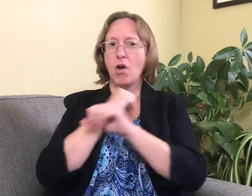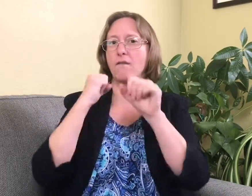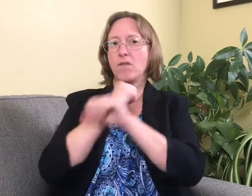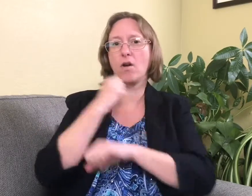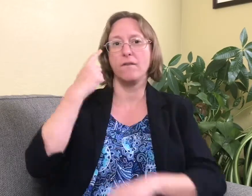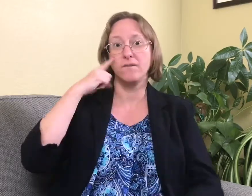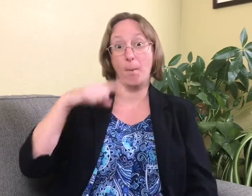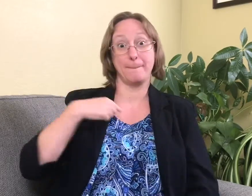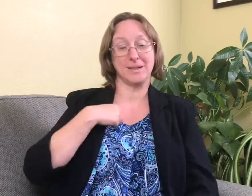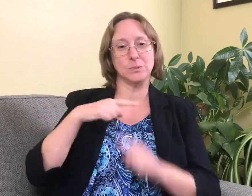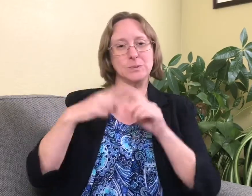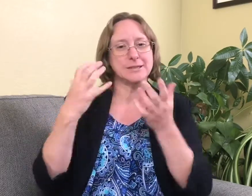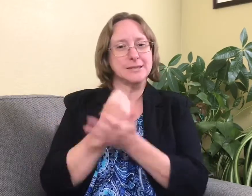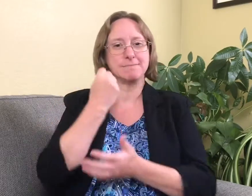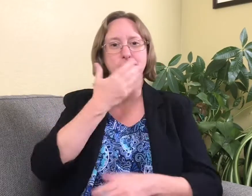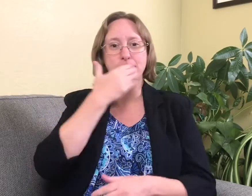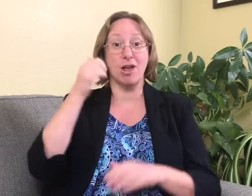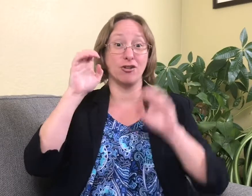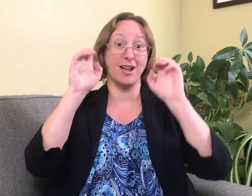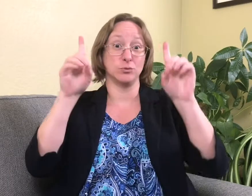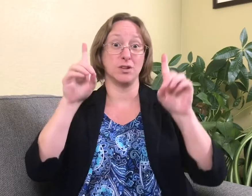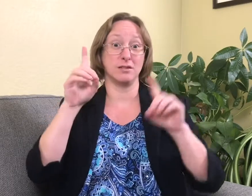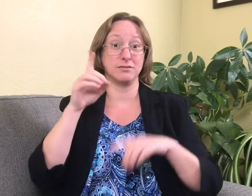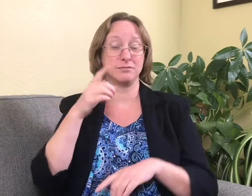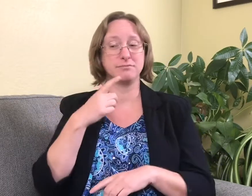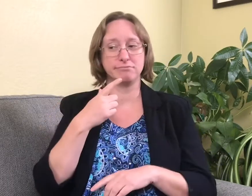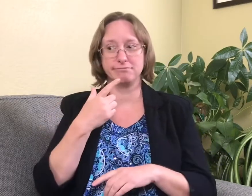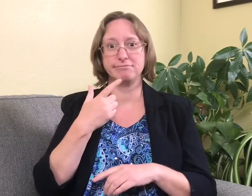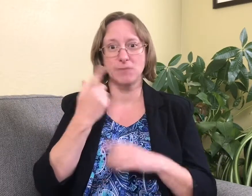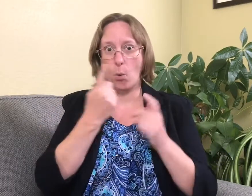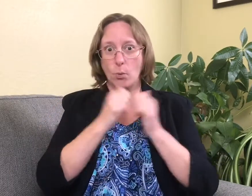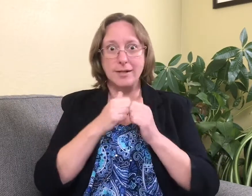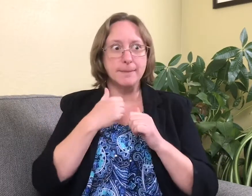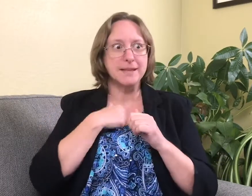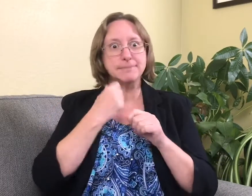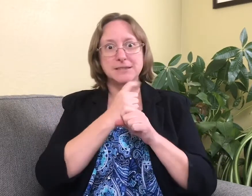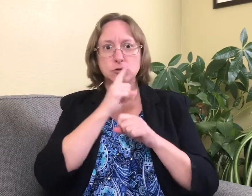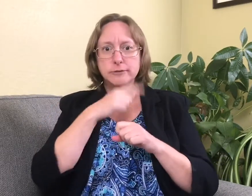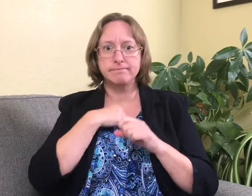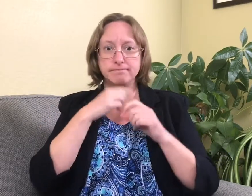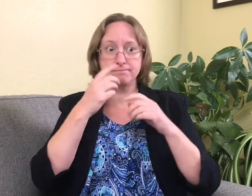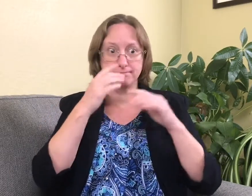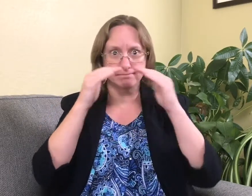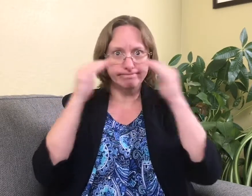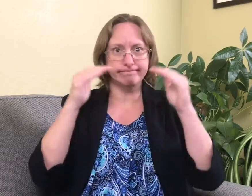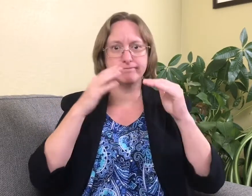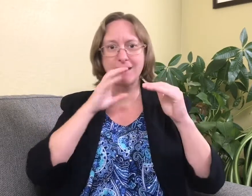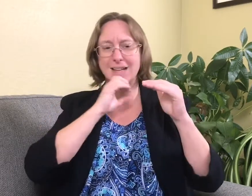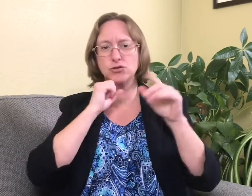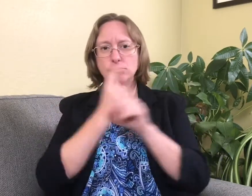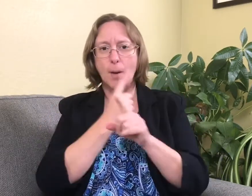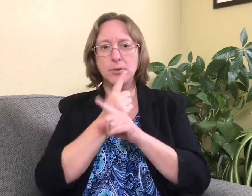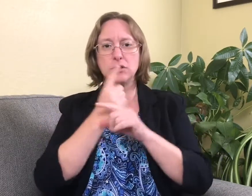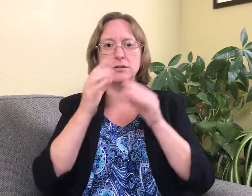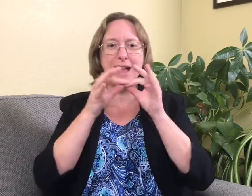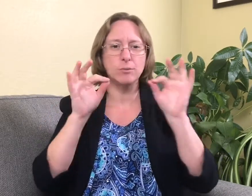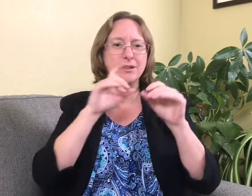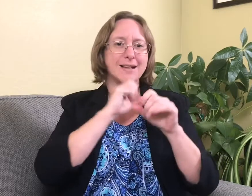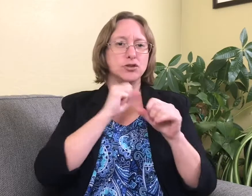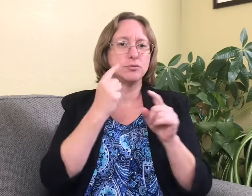My mother fought for me. She wanted me to have the best education I could. She was always with me, making sure that I was meeting age